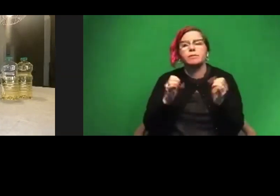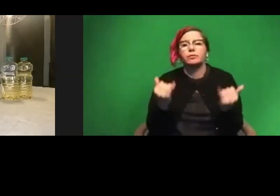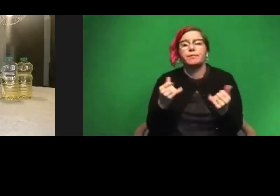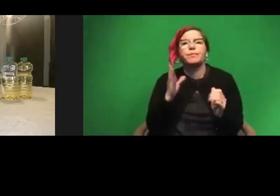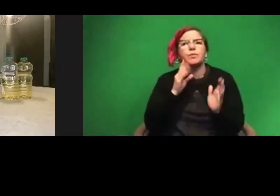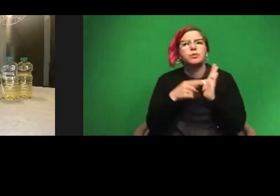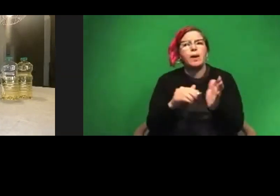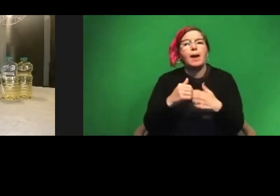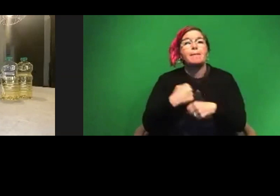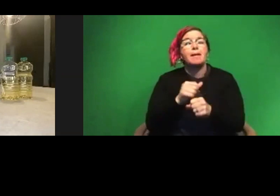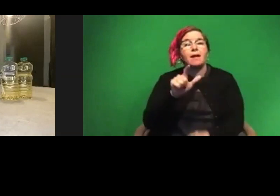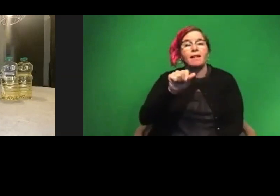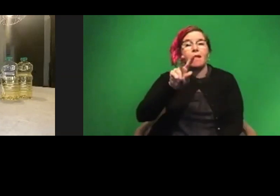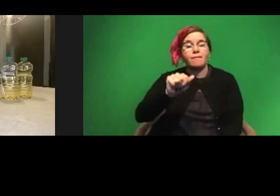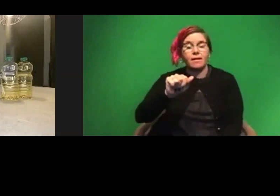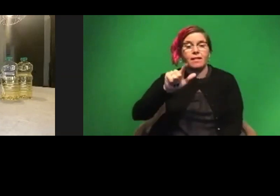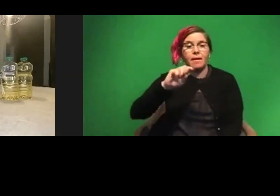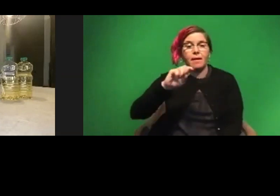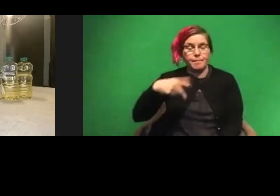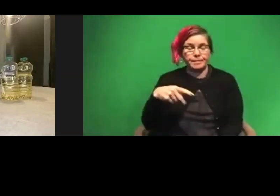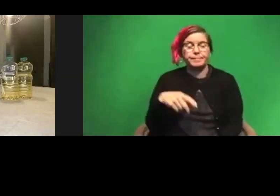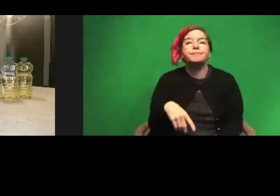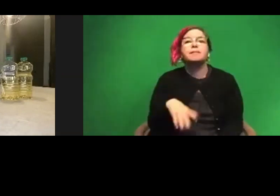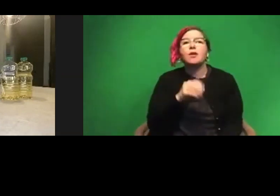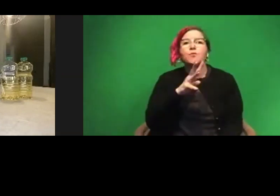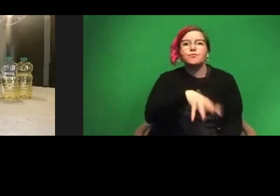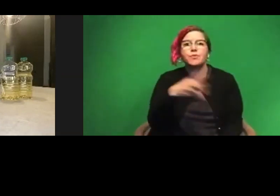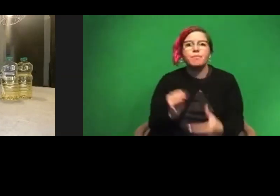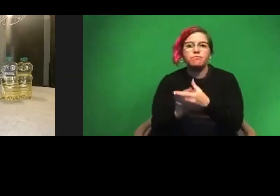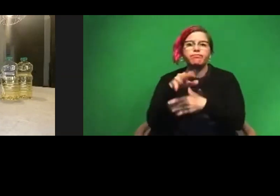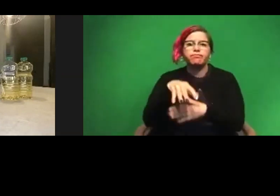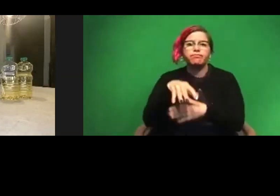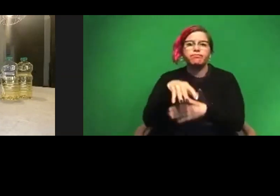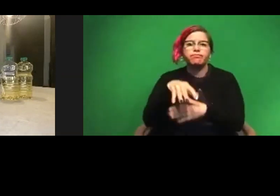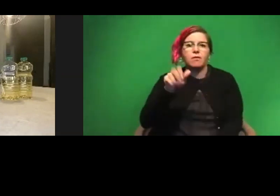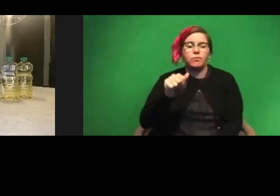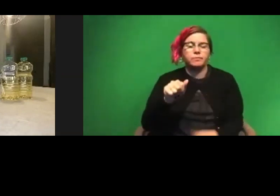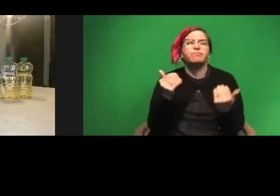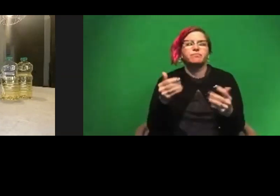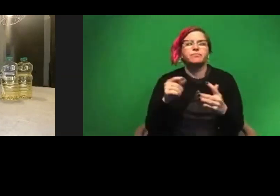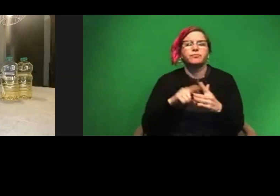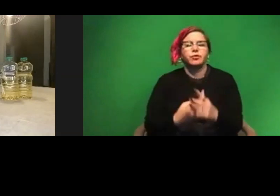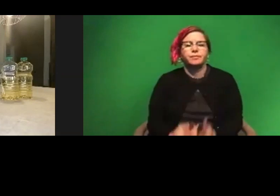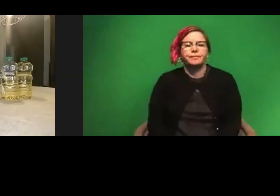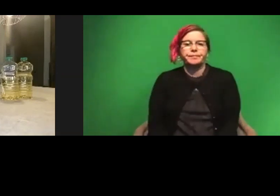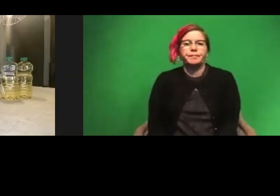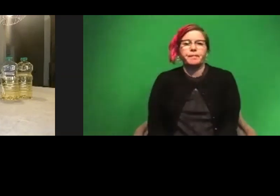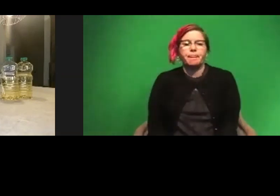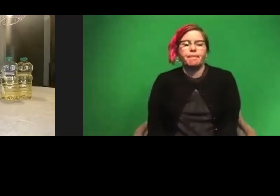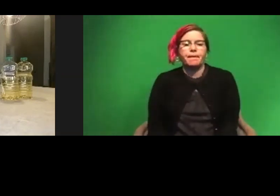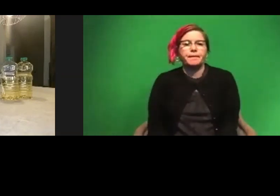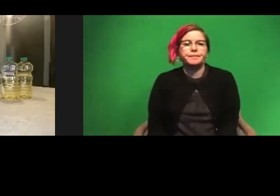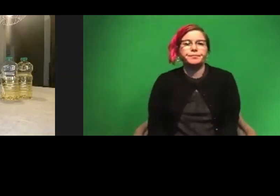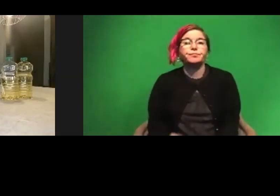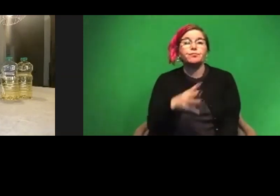to make a lava lamp as well as make rainbow volcanoes. So let's get started. For the rainbow